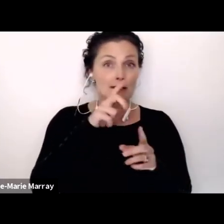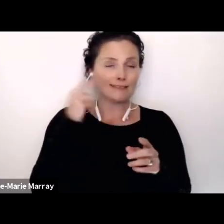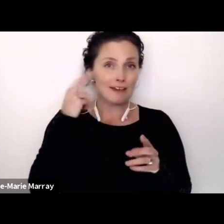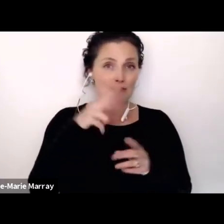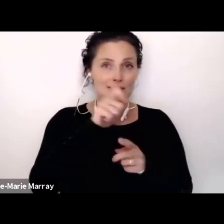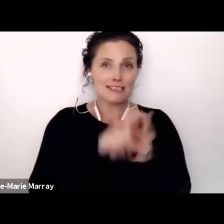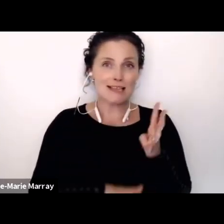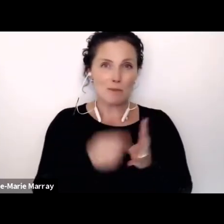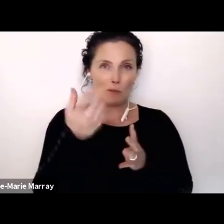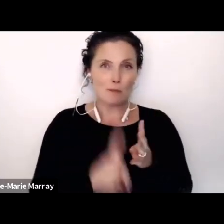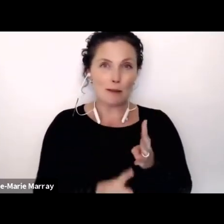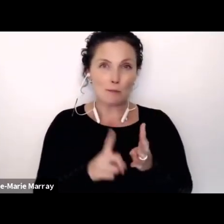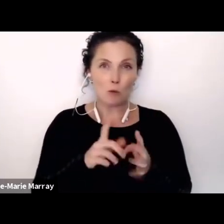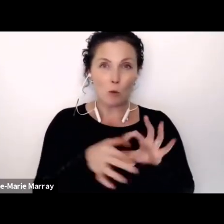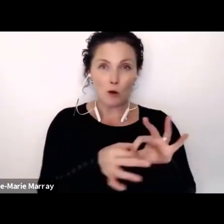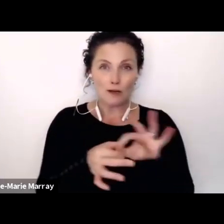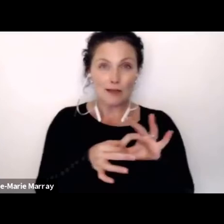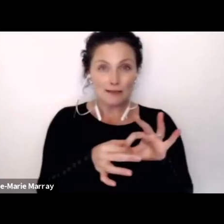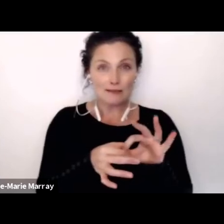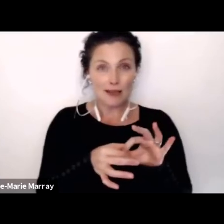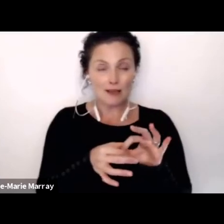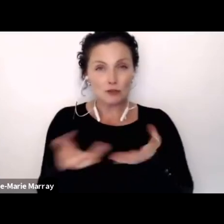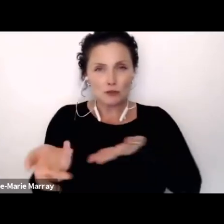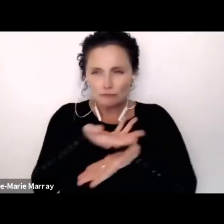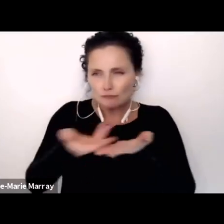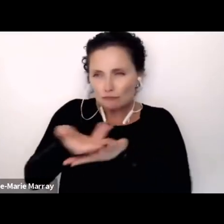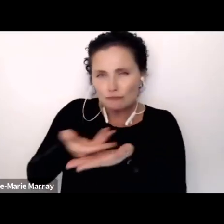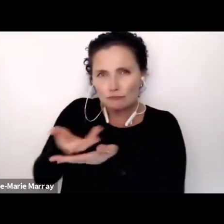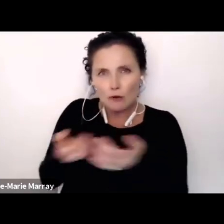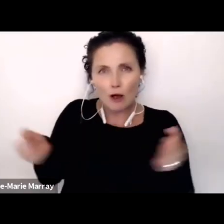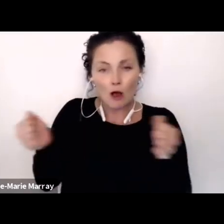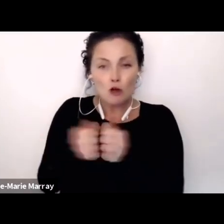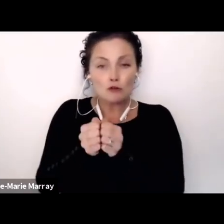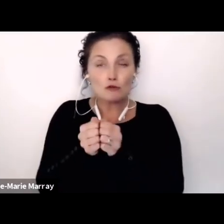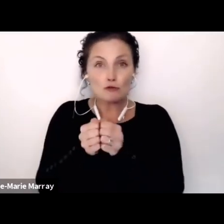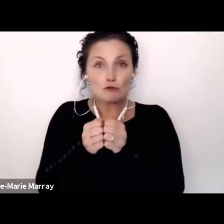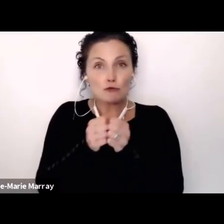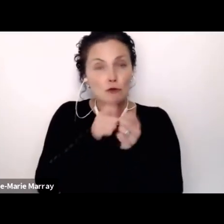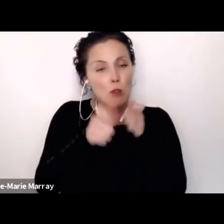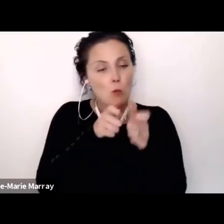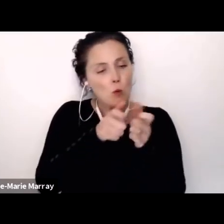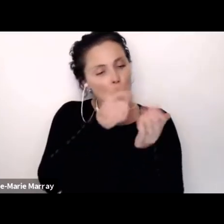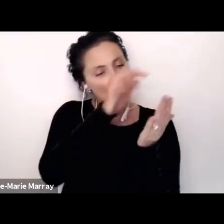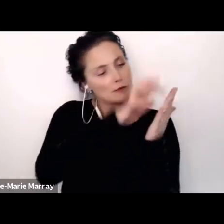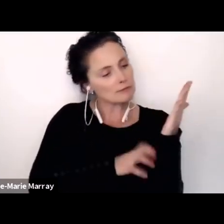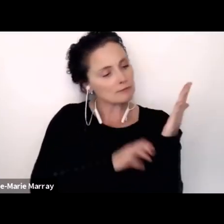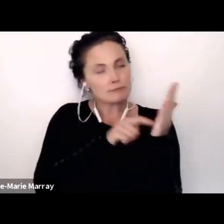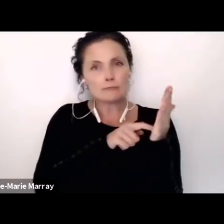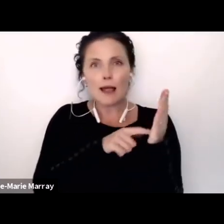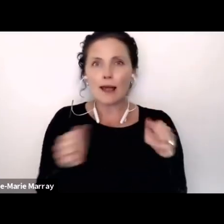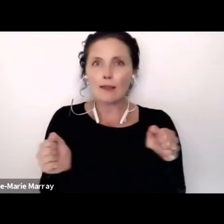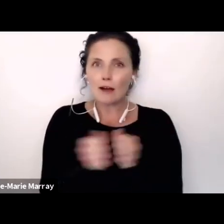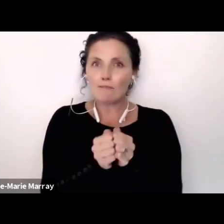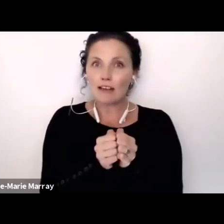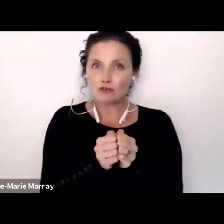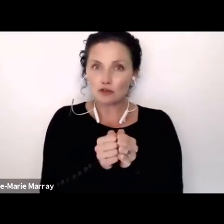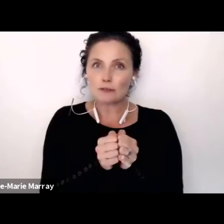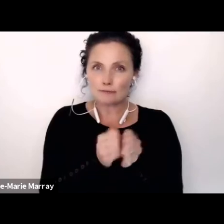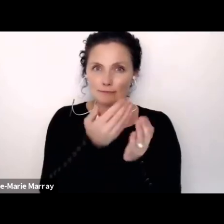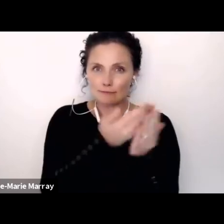organisations to agree the wording of the convention. Tara, are you with us?